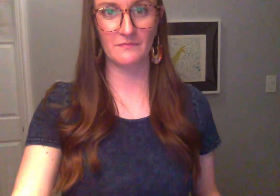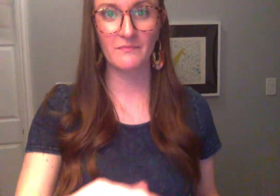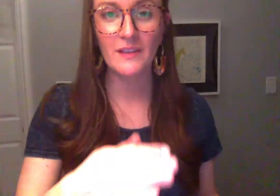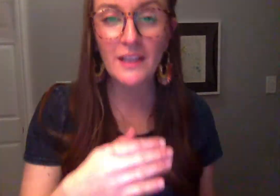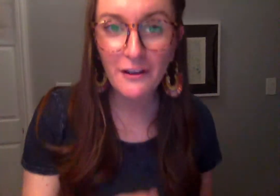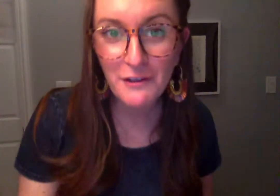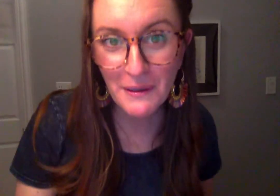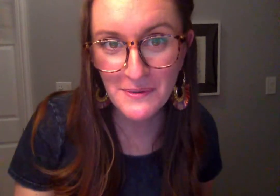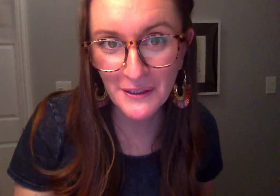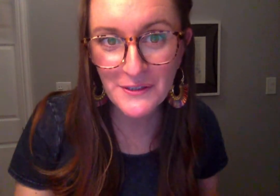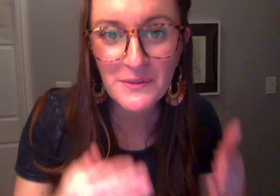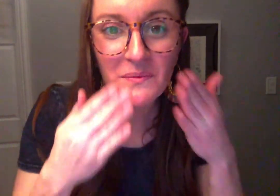Love you, Pipsters.